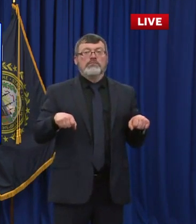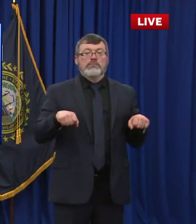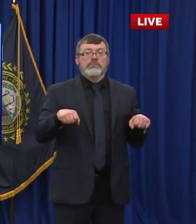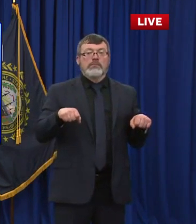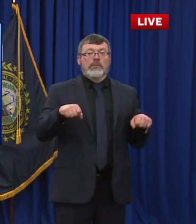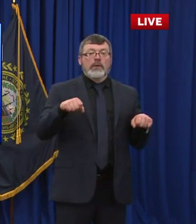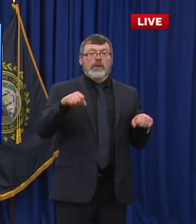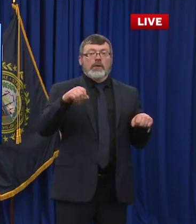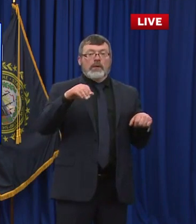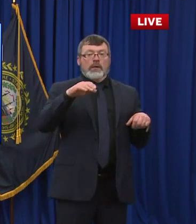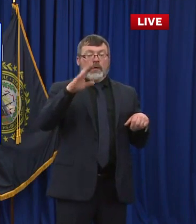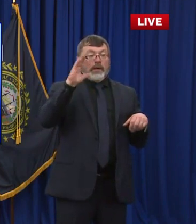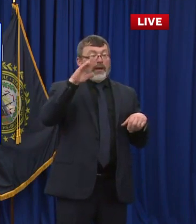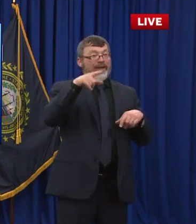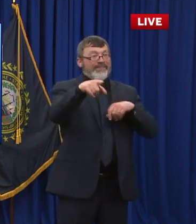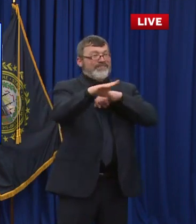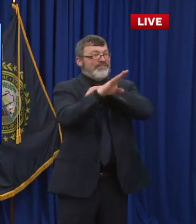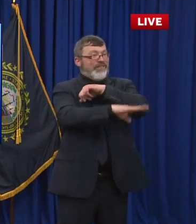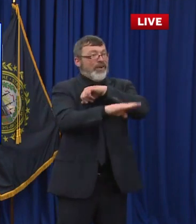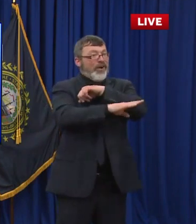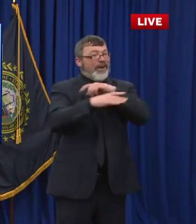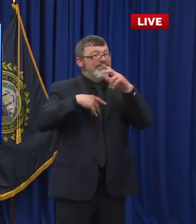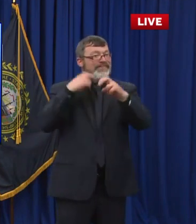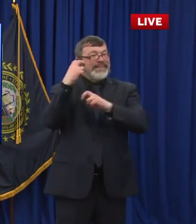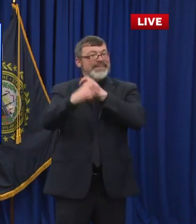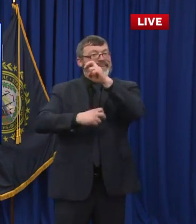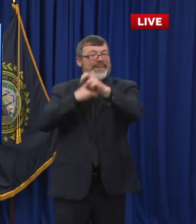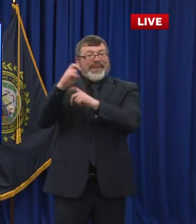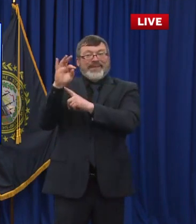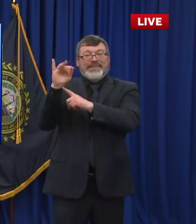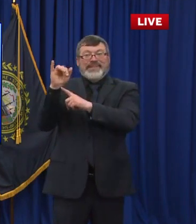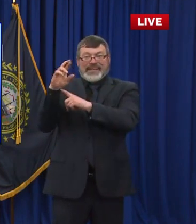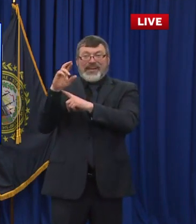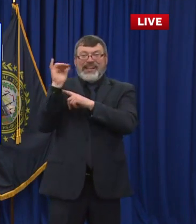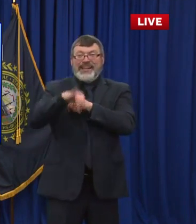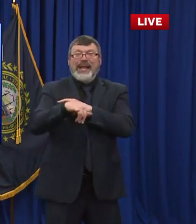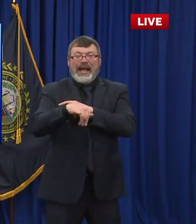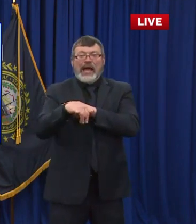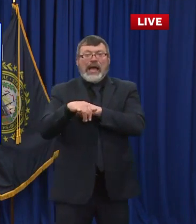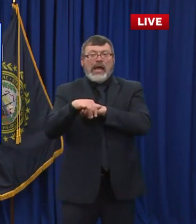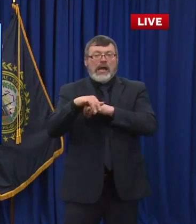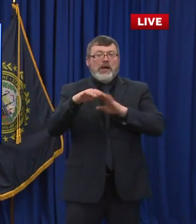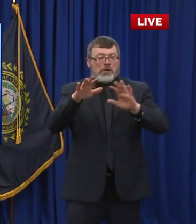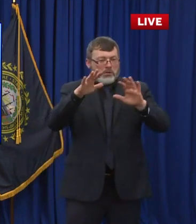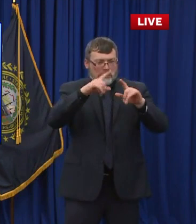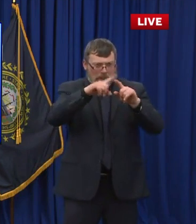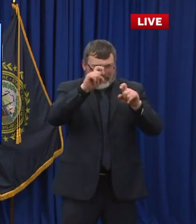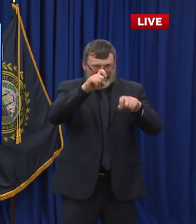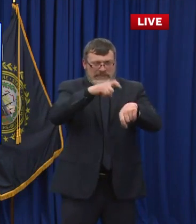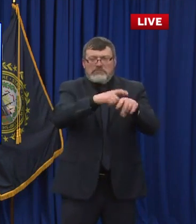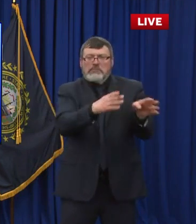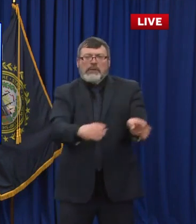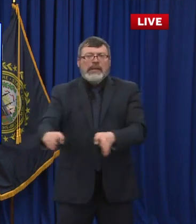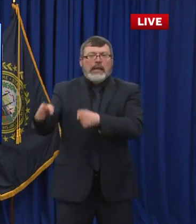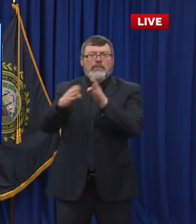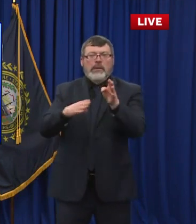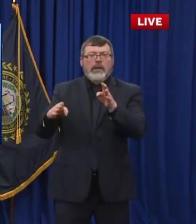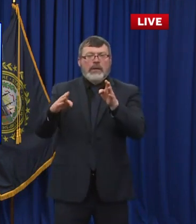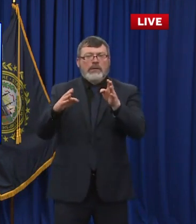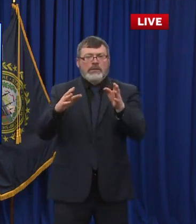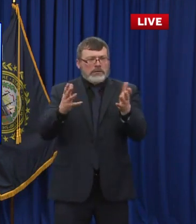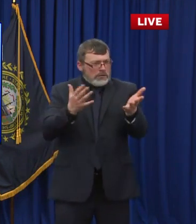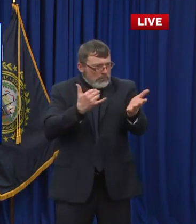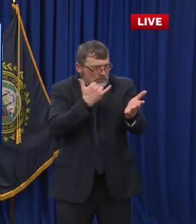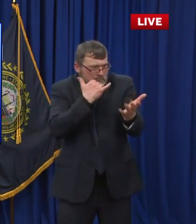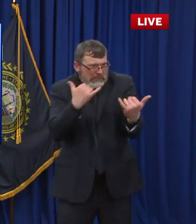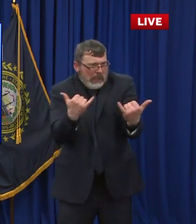that, that those opportunities are happening. But those take months to plan. And so I think folks are doing right by at least planning and assuming that that